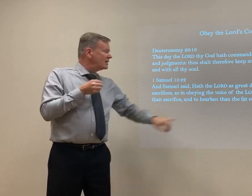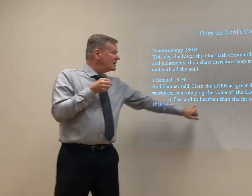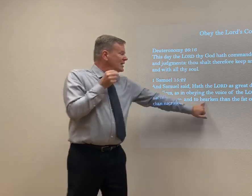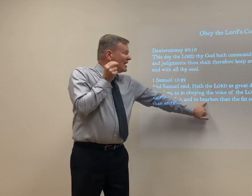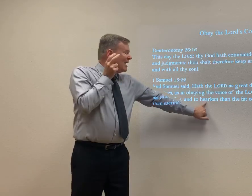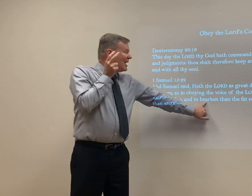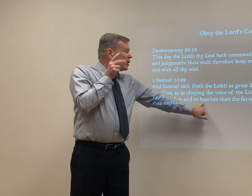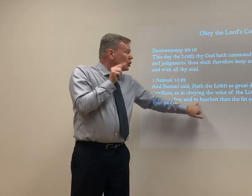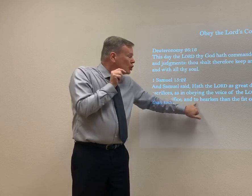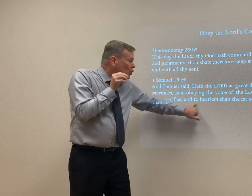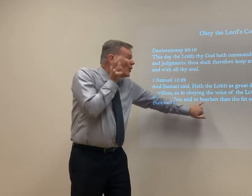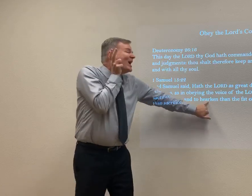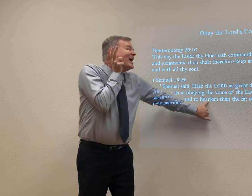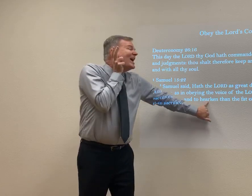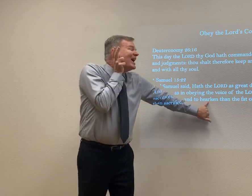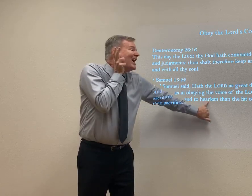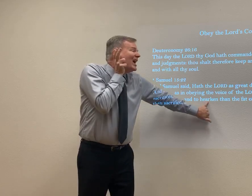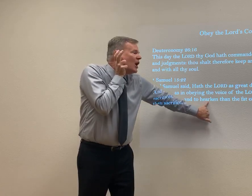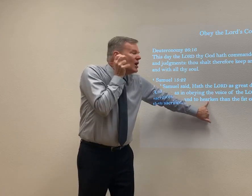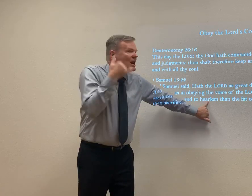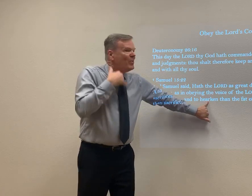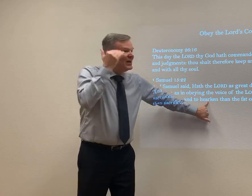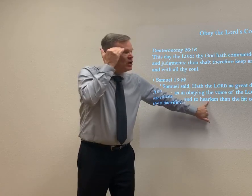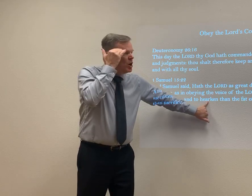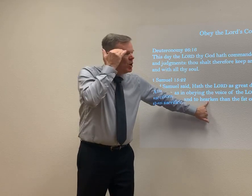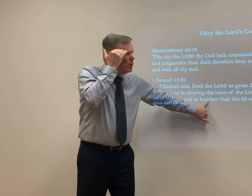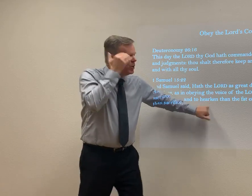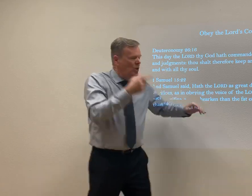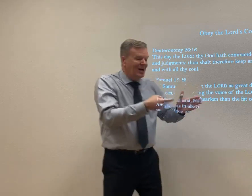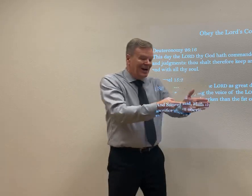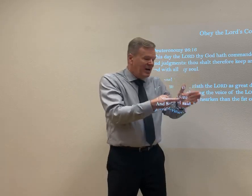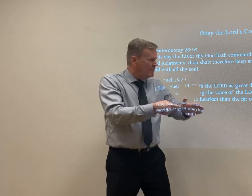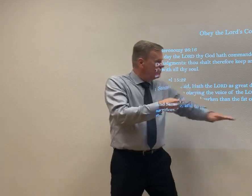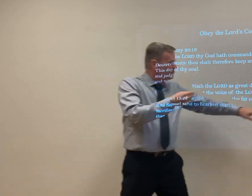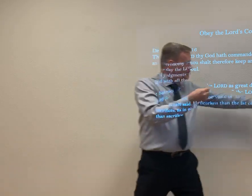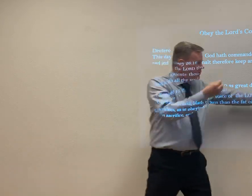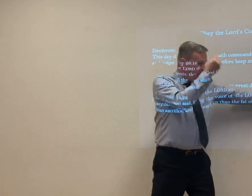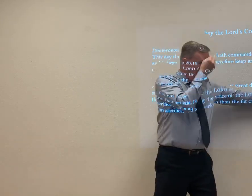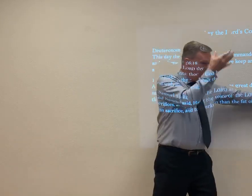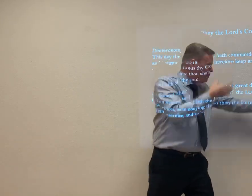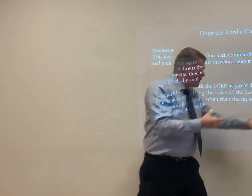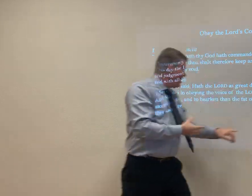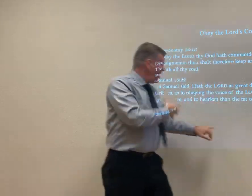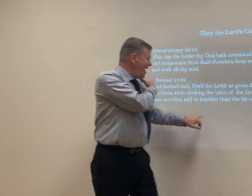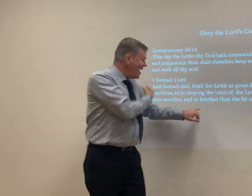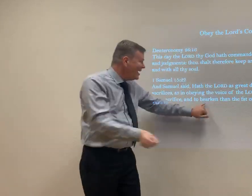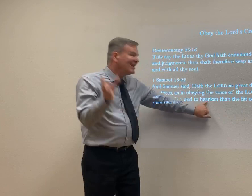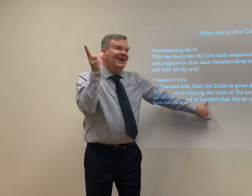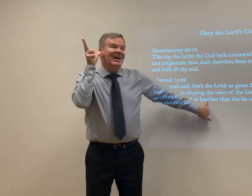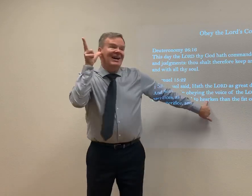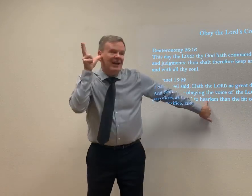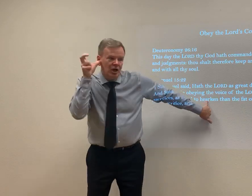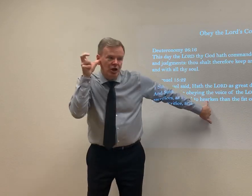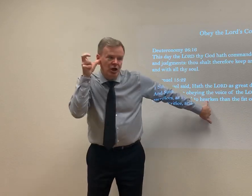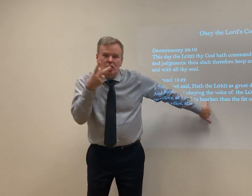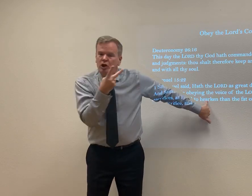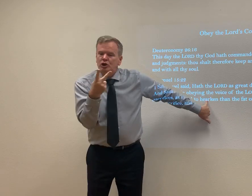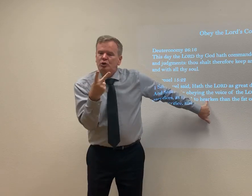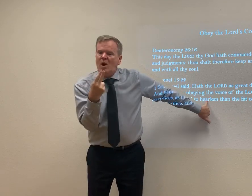And to hearken, to hear, to pay attention, to obey. We understand to obey is necessary. We are to obey and we have to